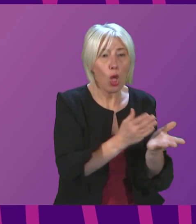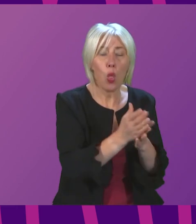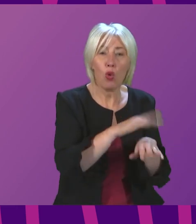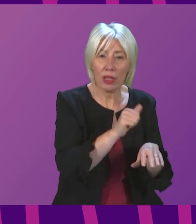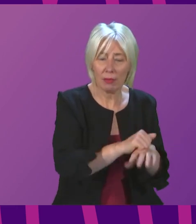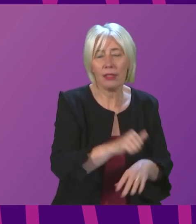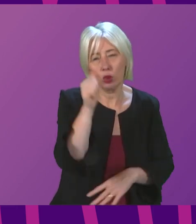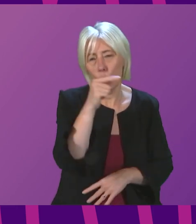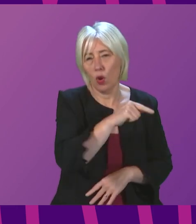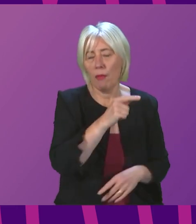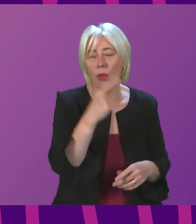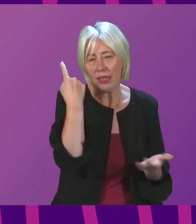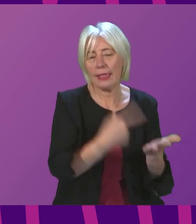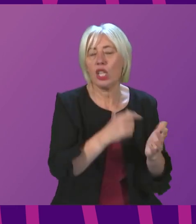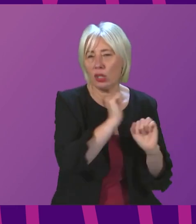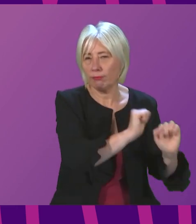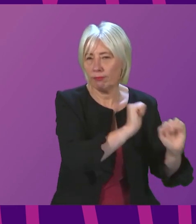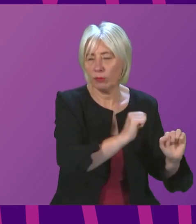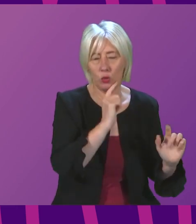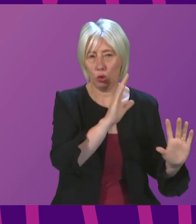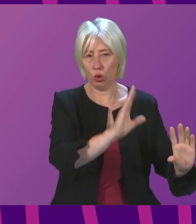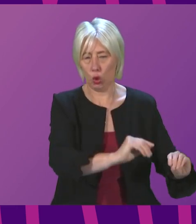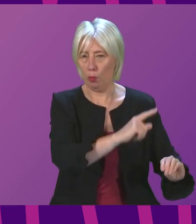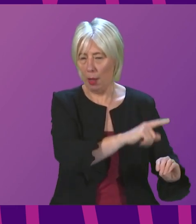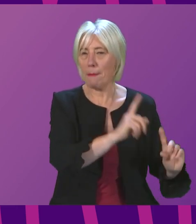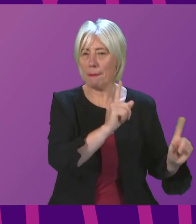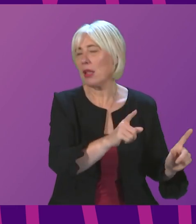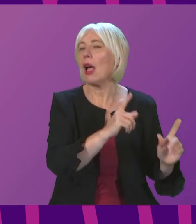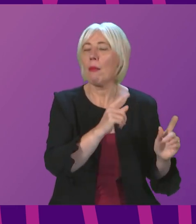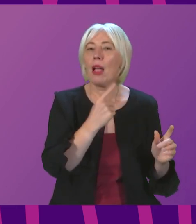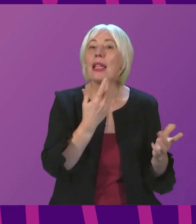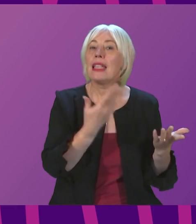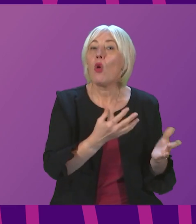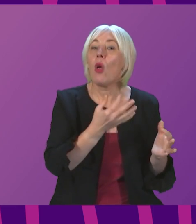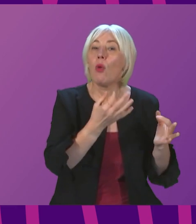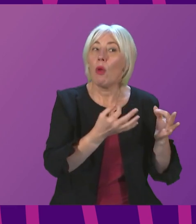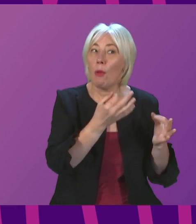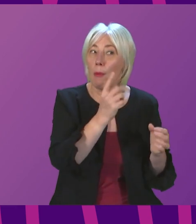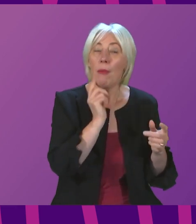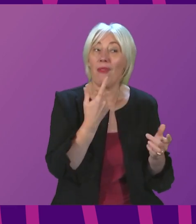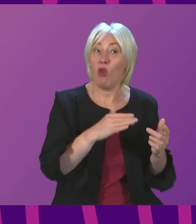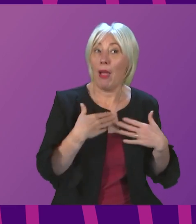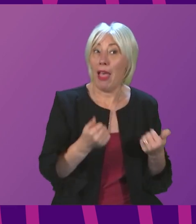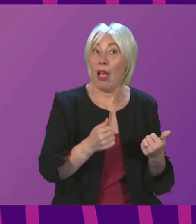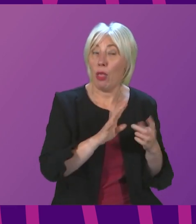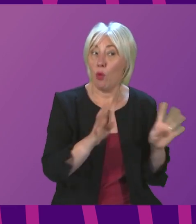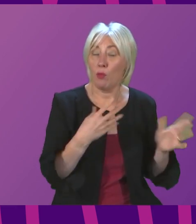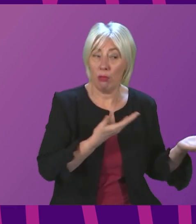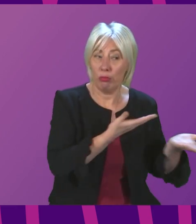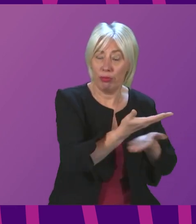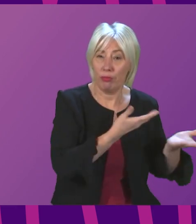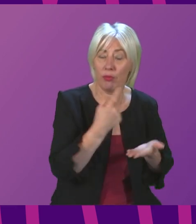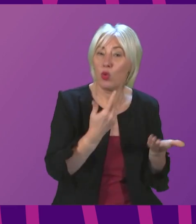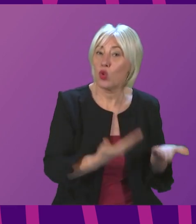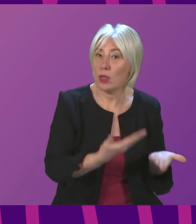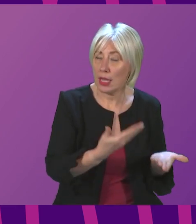NHS Ayrshire Narn's decision and I can advise Kenny Gibson that officials have this morning been in discussion with the health board. I appreciate that these